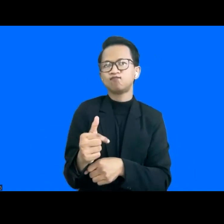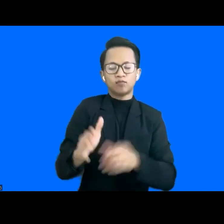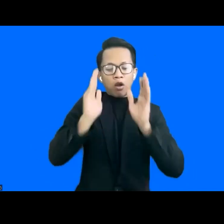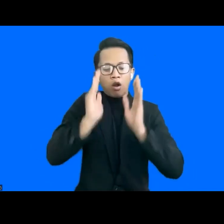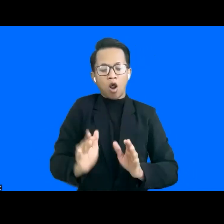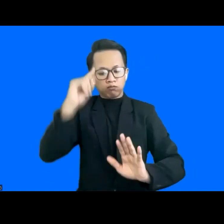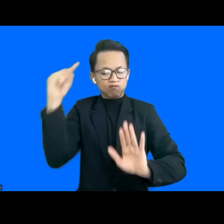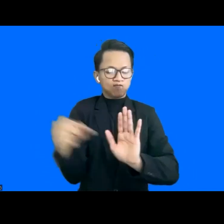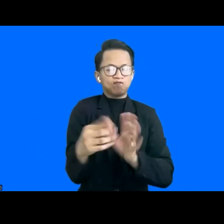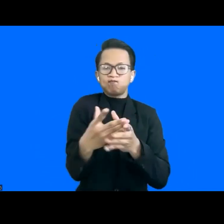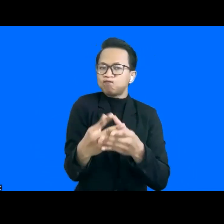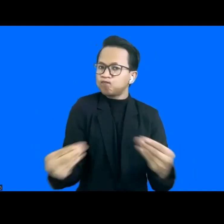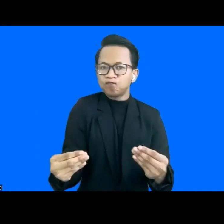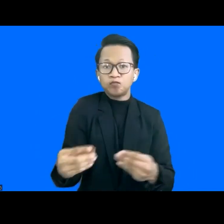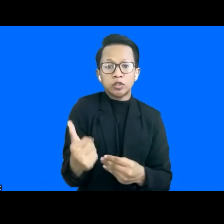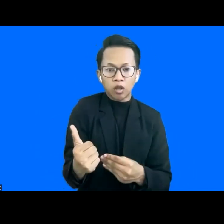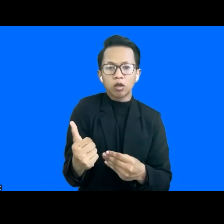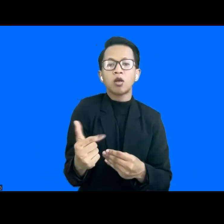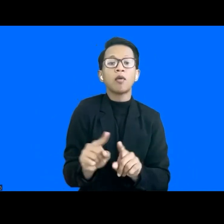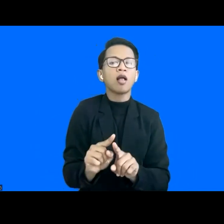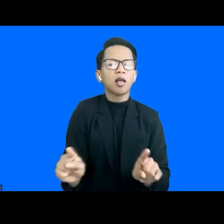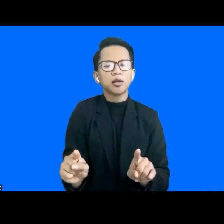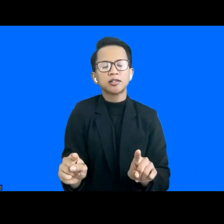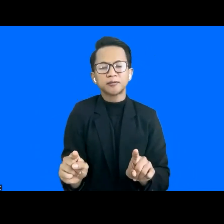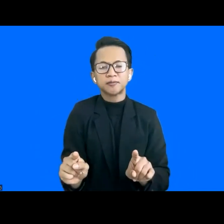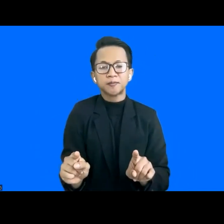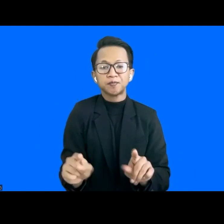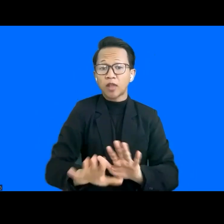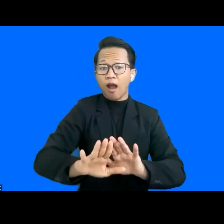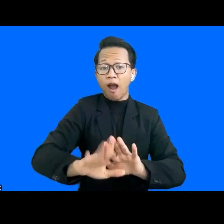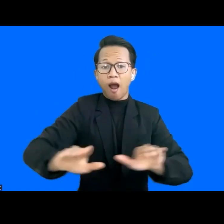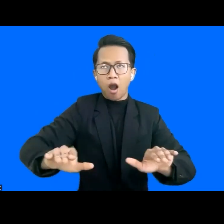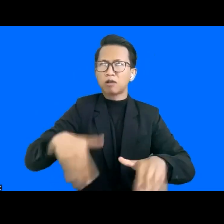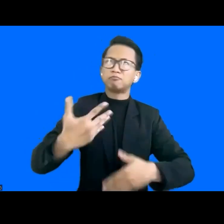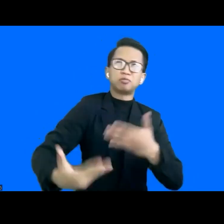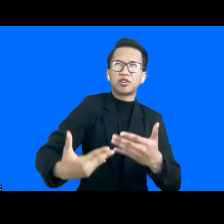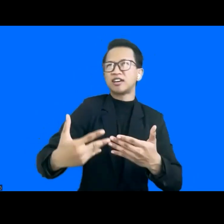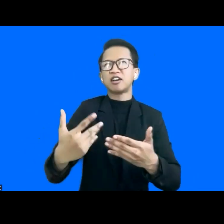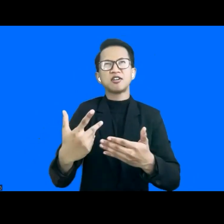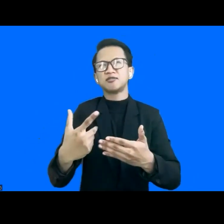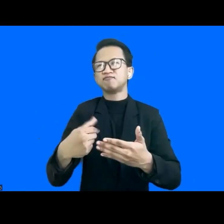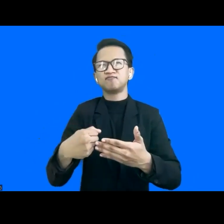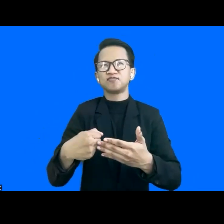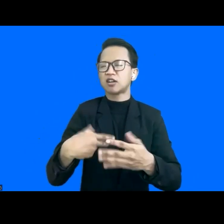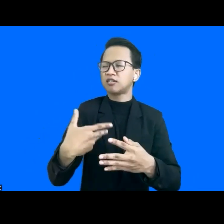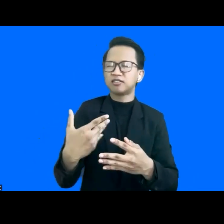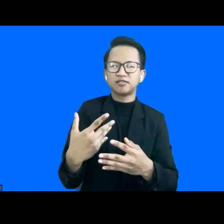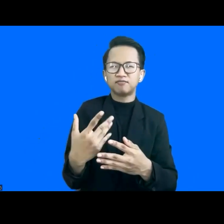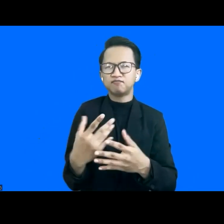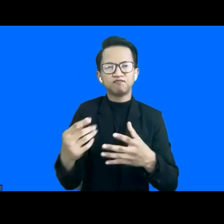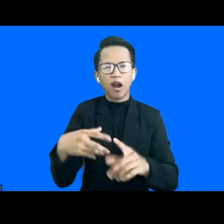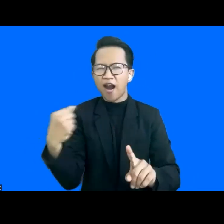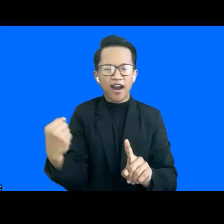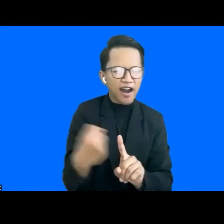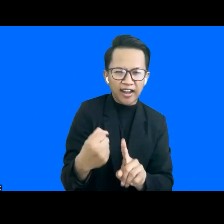in the classroom. And unfortunately, kids can be quite cruel sometimes. And, you know, if the teachers don't really know how